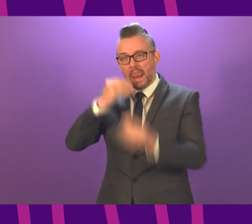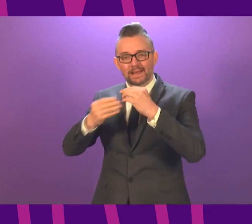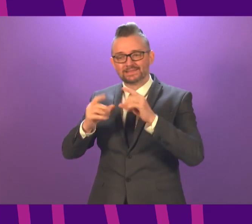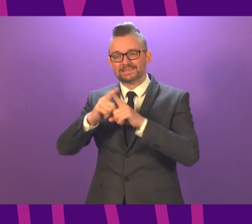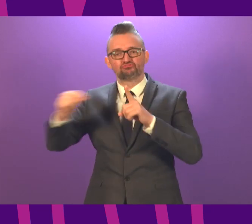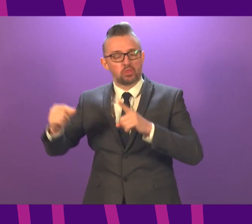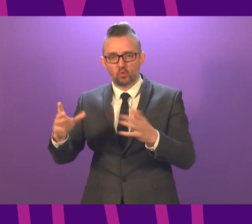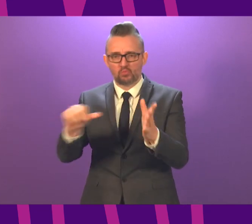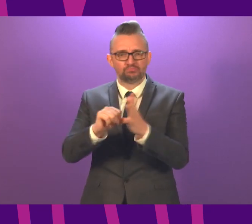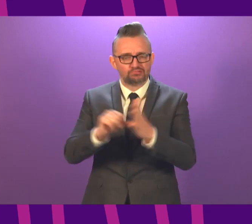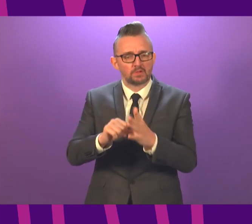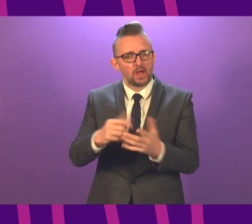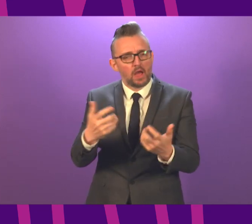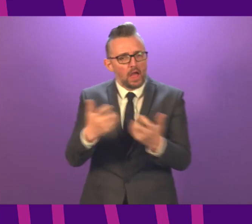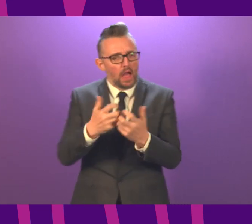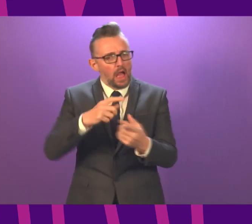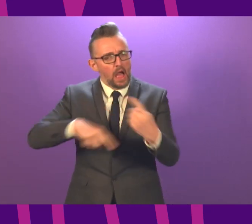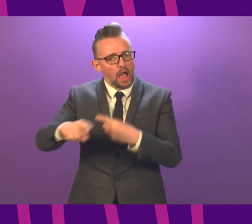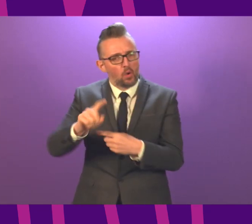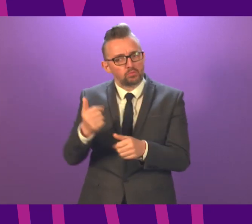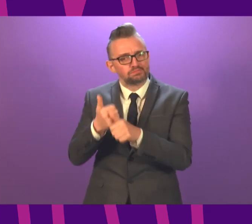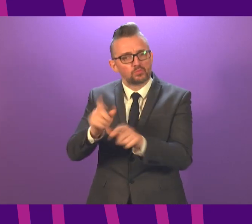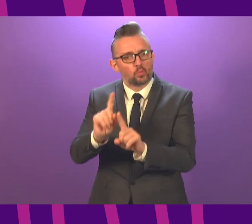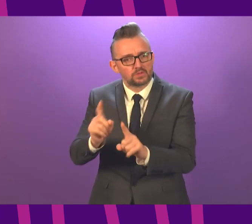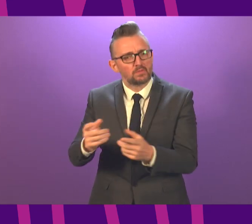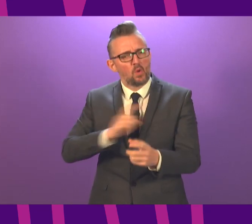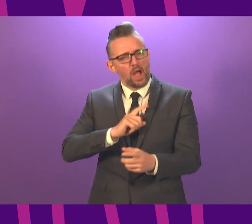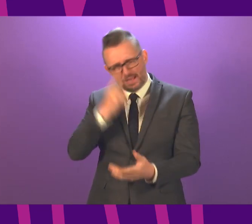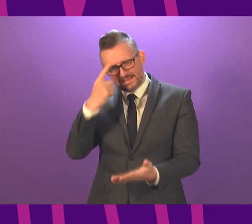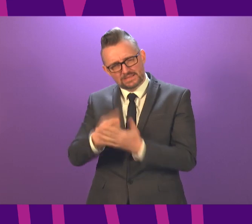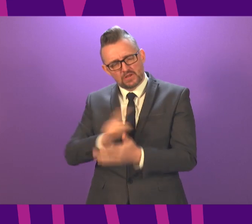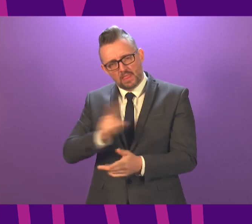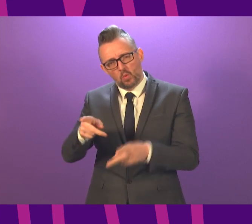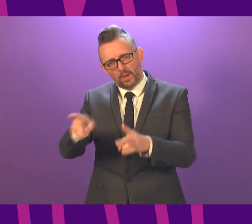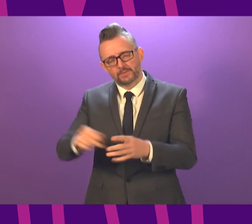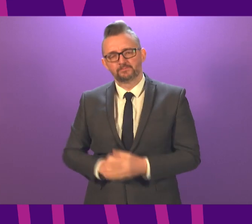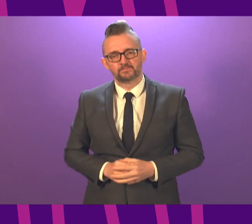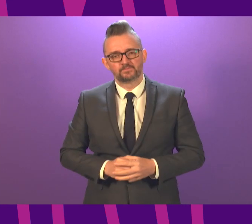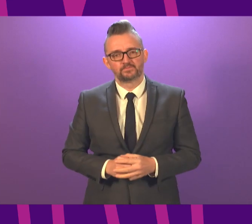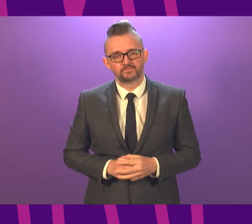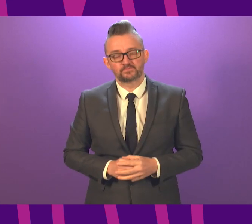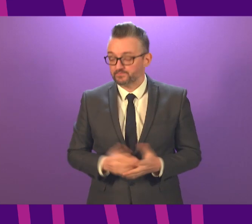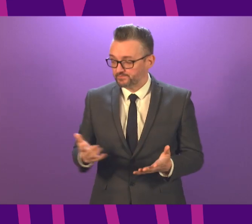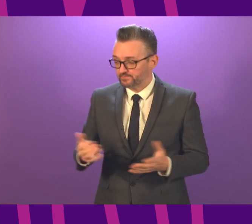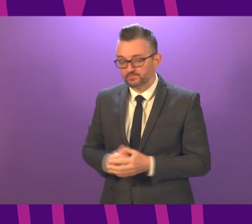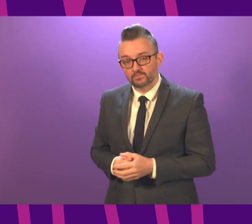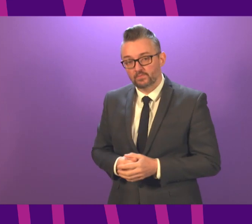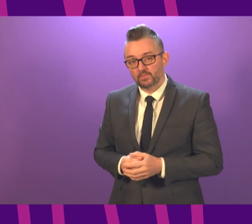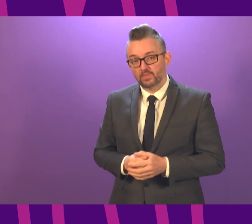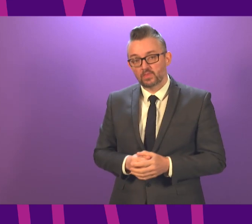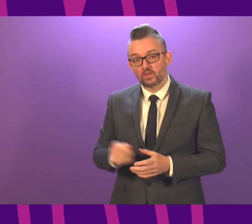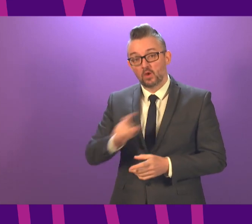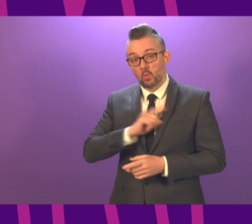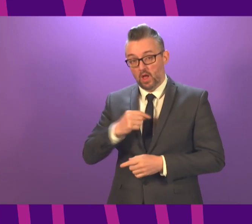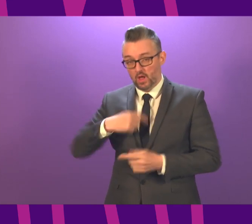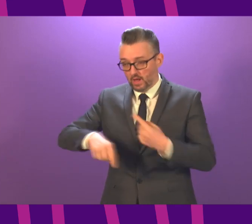So what provisions are going to be made available to them? And what is the justification for the decision? First Minister? In terms of the